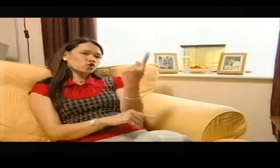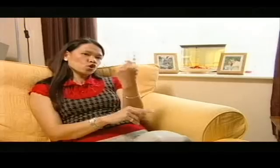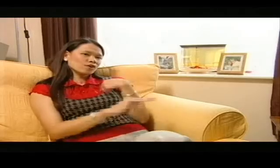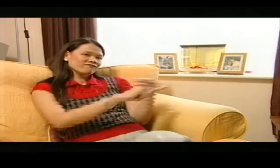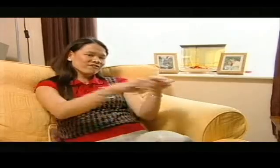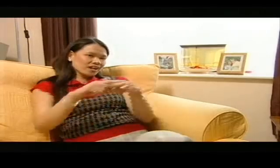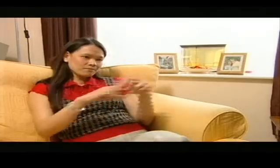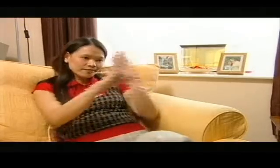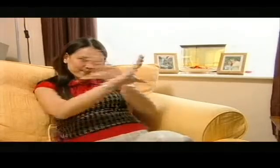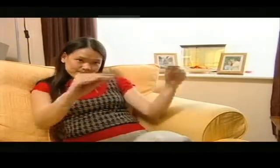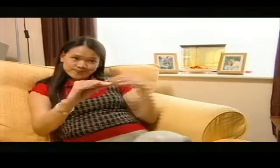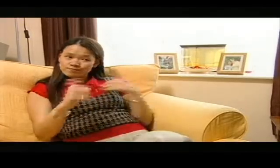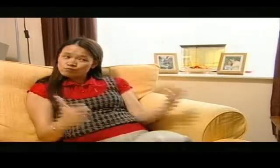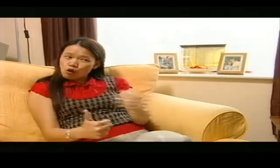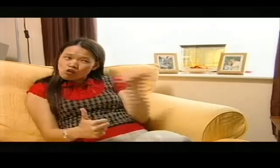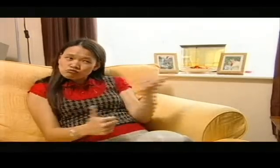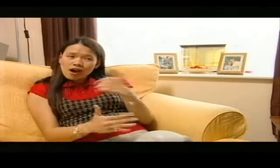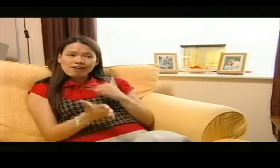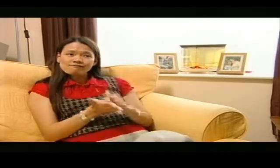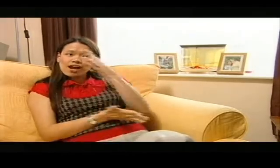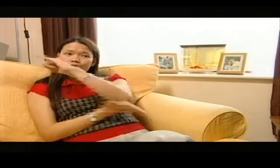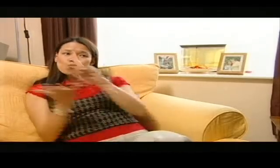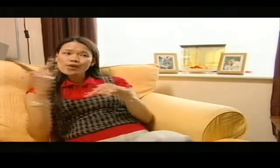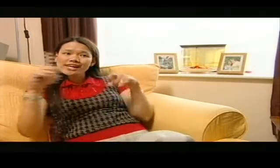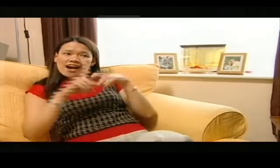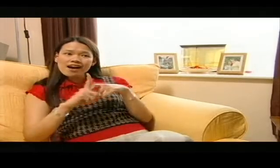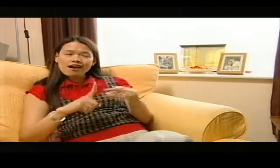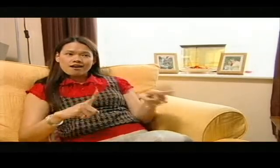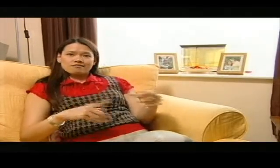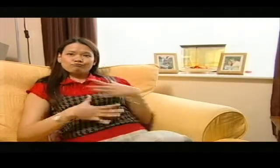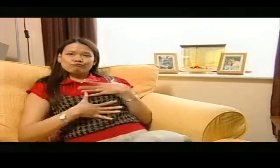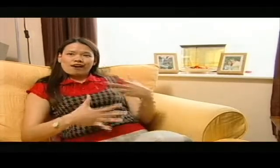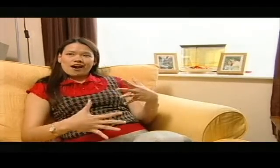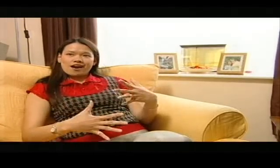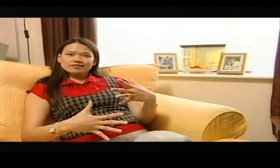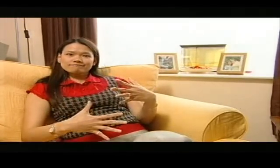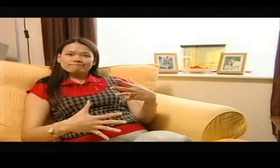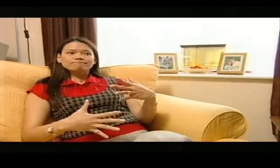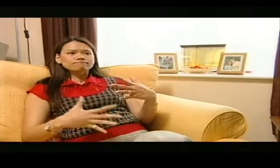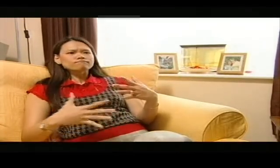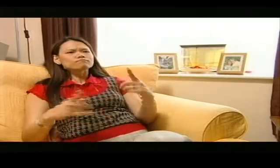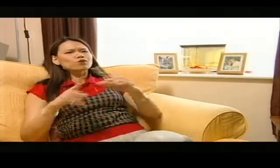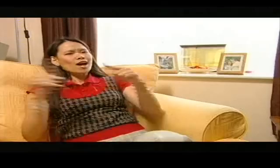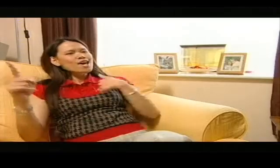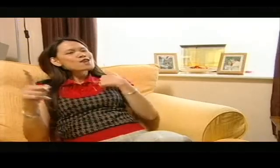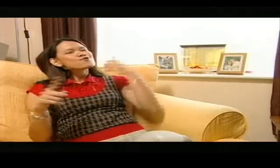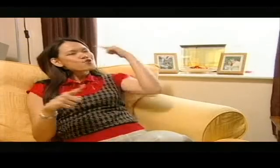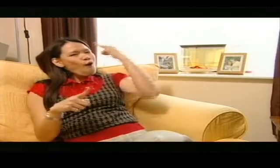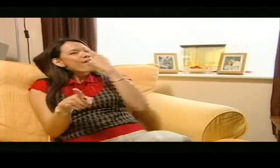First I had to let my parents know, and my family. I told them I'd be moving to the UK, and they were really surprised.